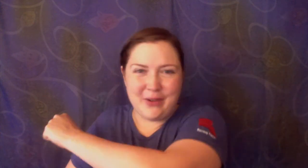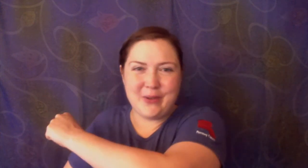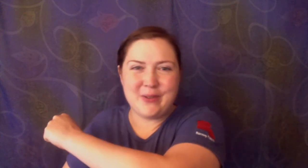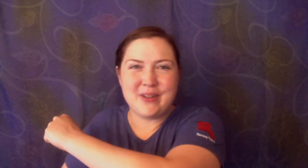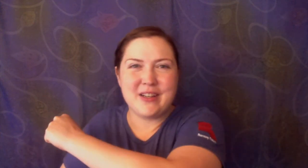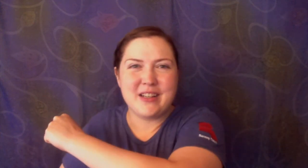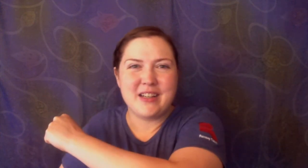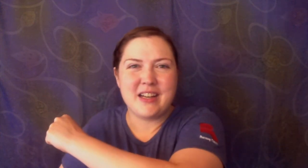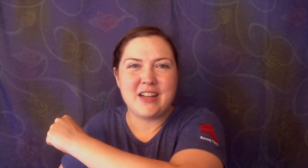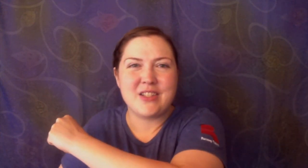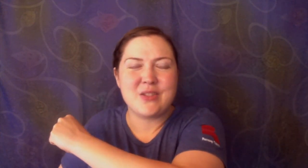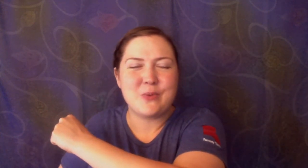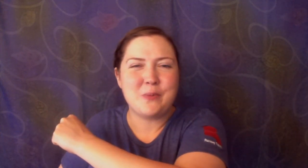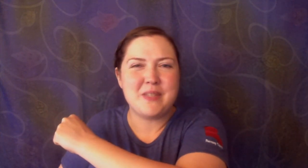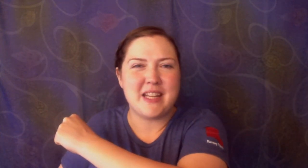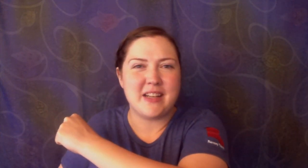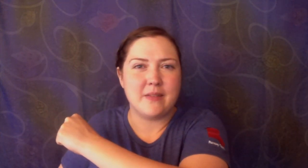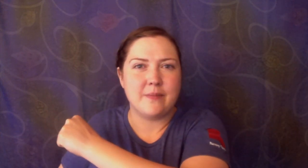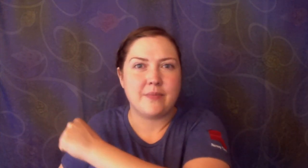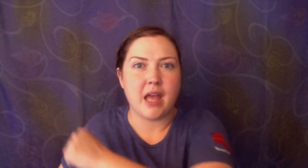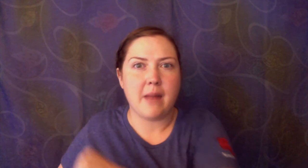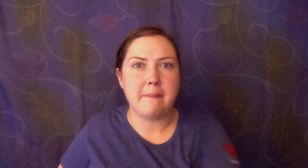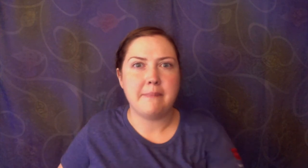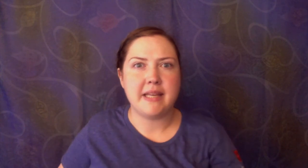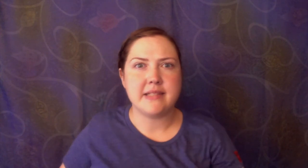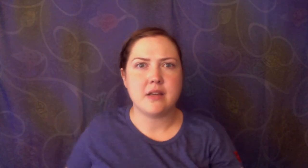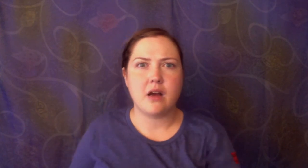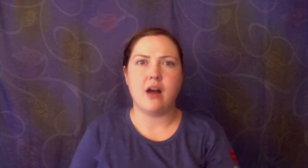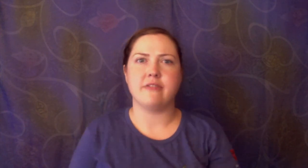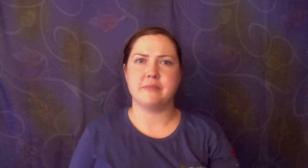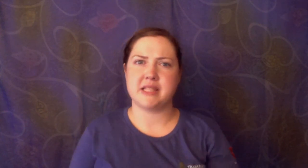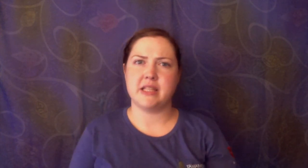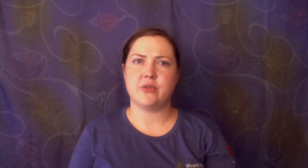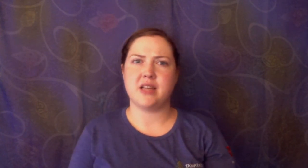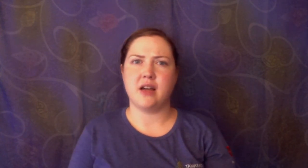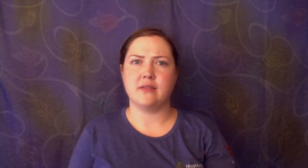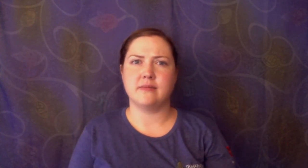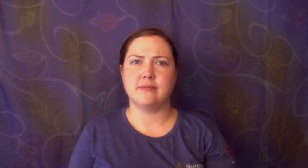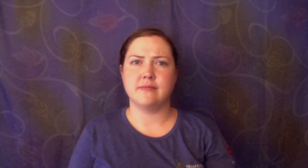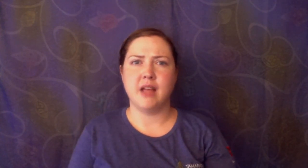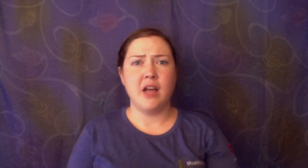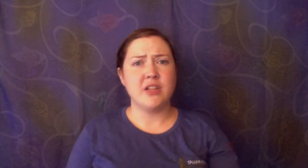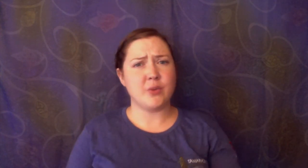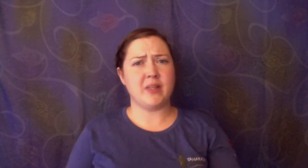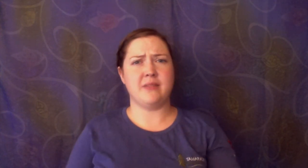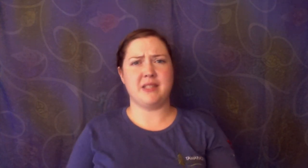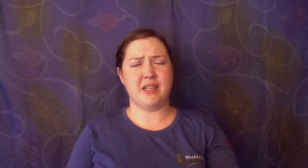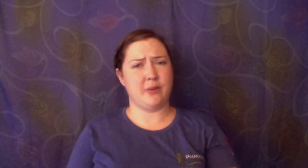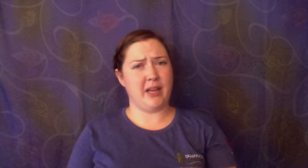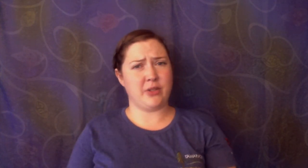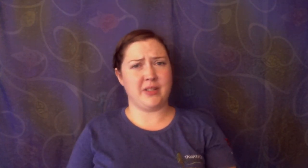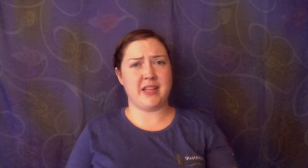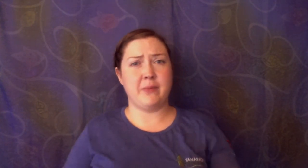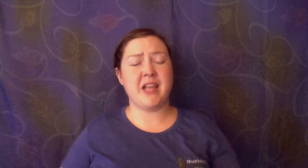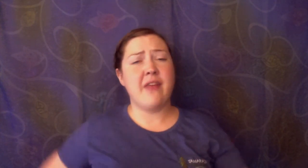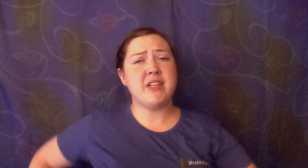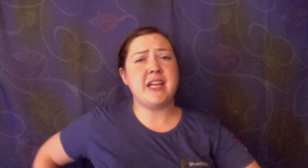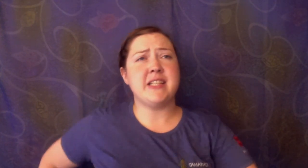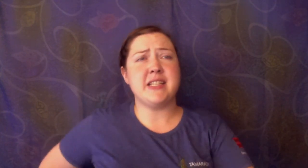Swallow swooped in and bit off mosquito's tongue. So what mosquito actually said was, the tastiest